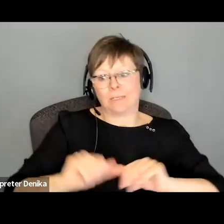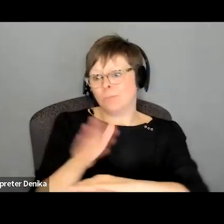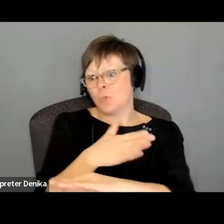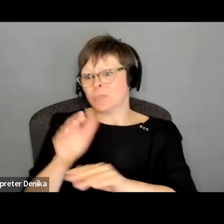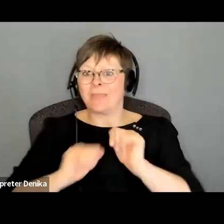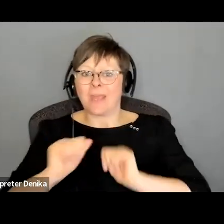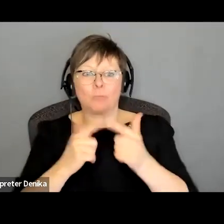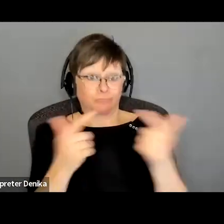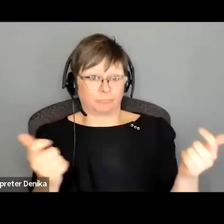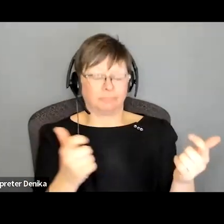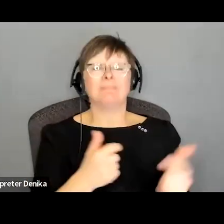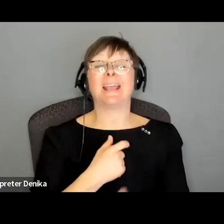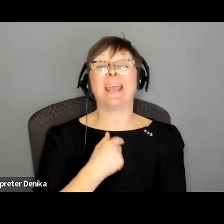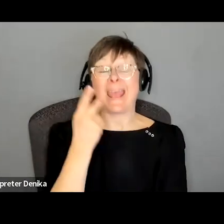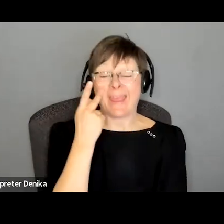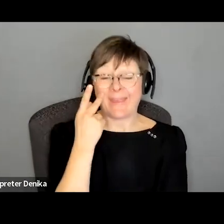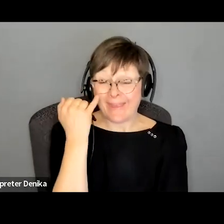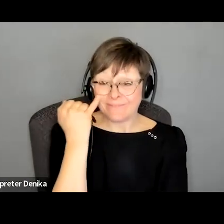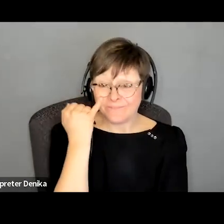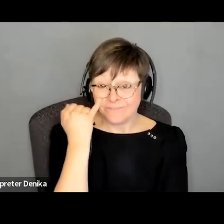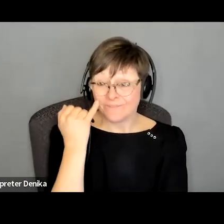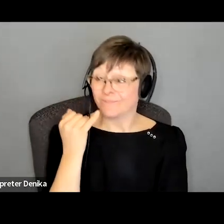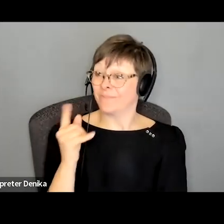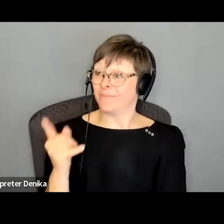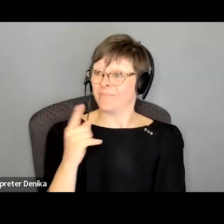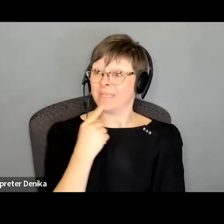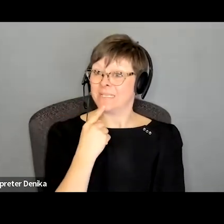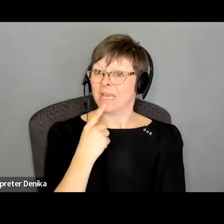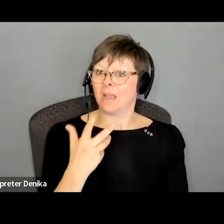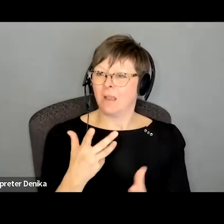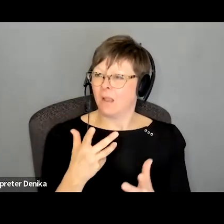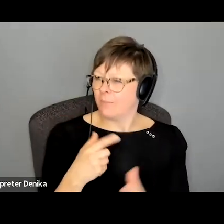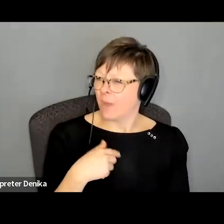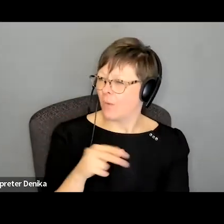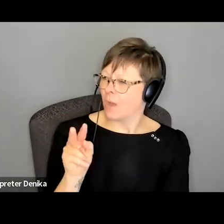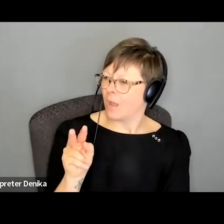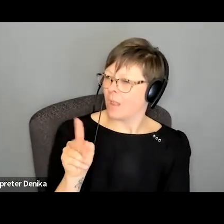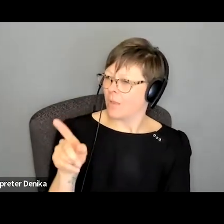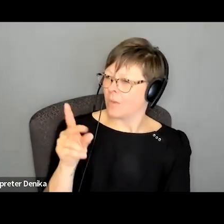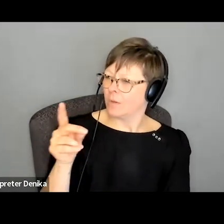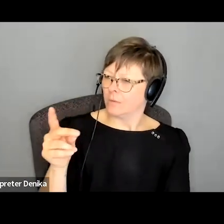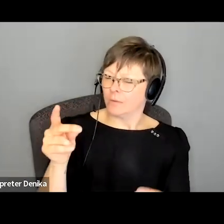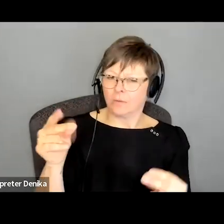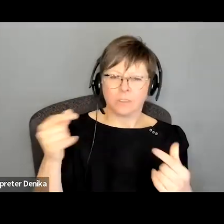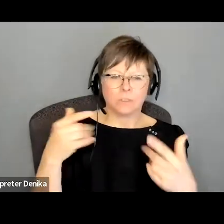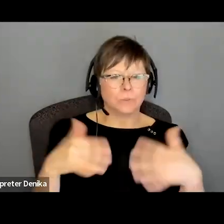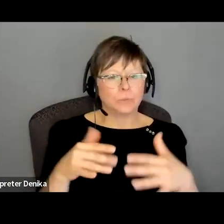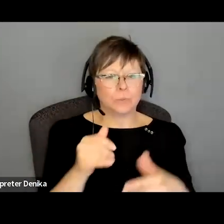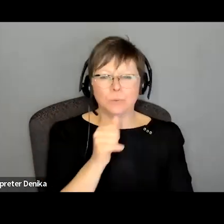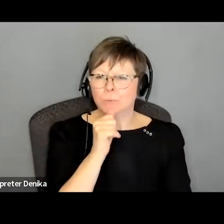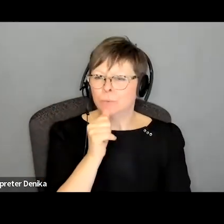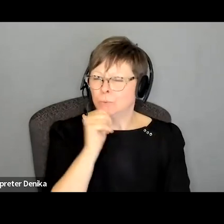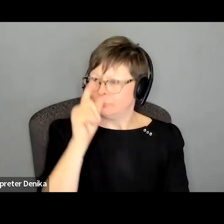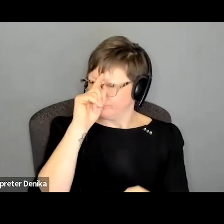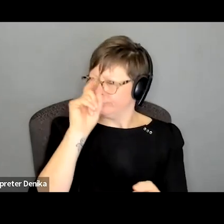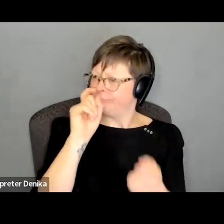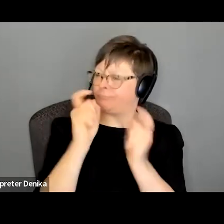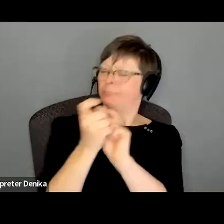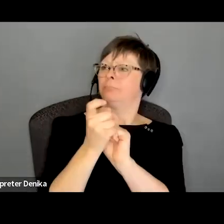if i can hear oh you know what they're they're switching too soon into their head and i wonder if they can chest it up to a d on this